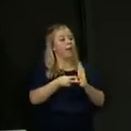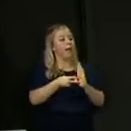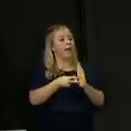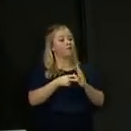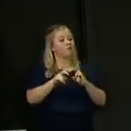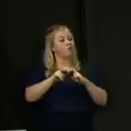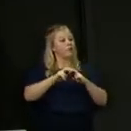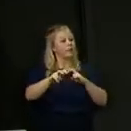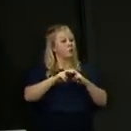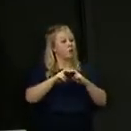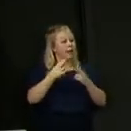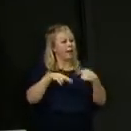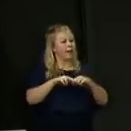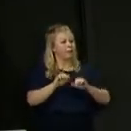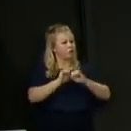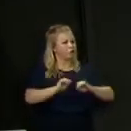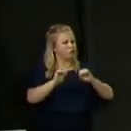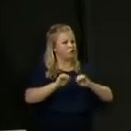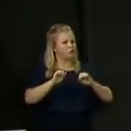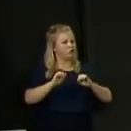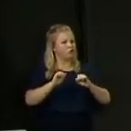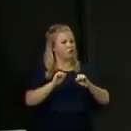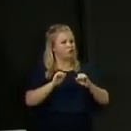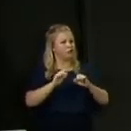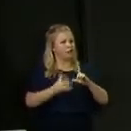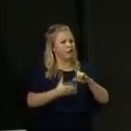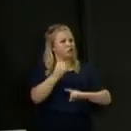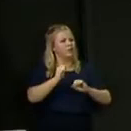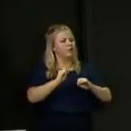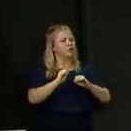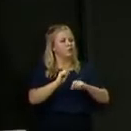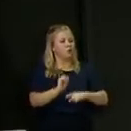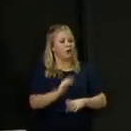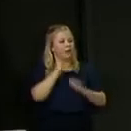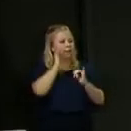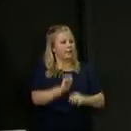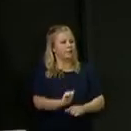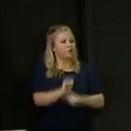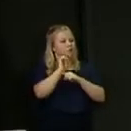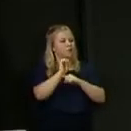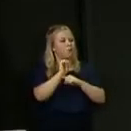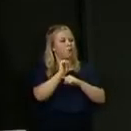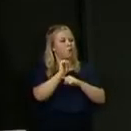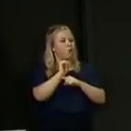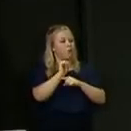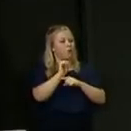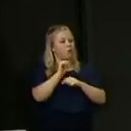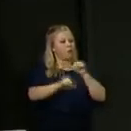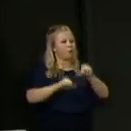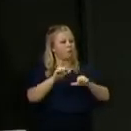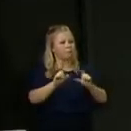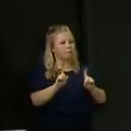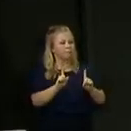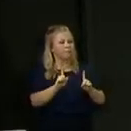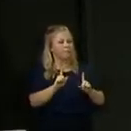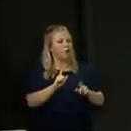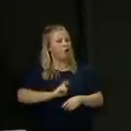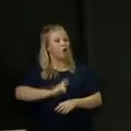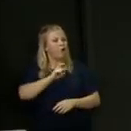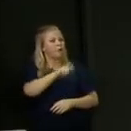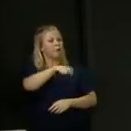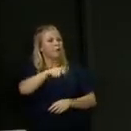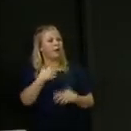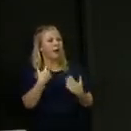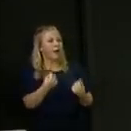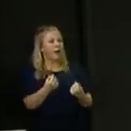if you haven't got to where you want to be on your test and trace policy, what confidence can people have to go back